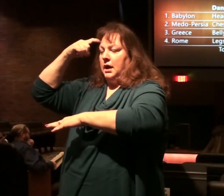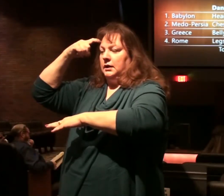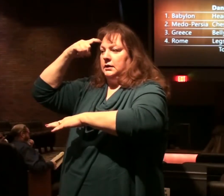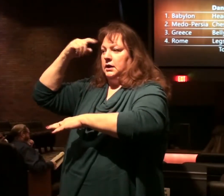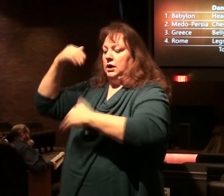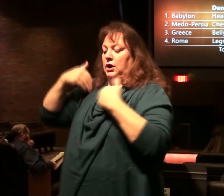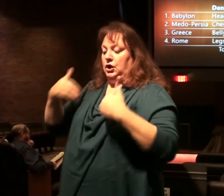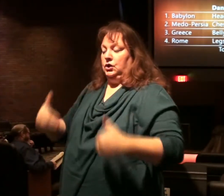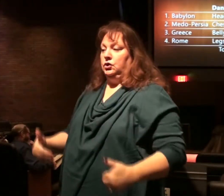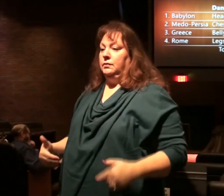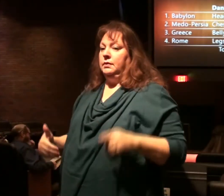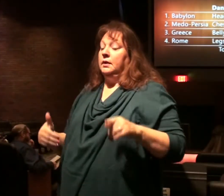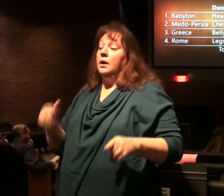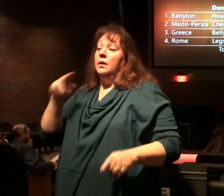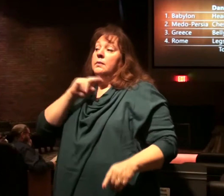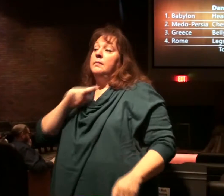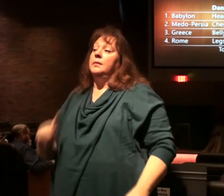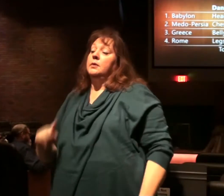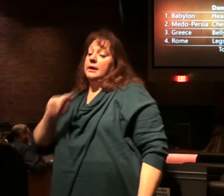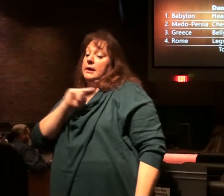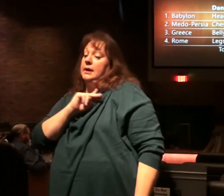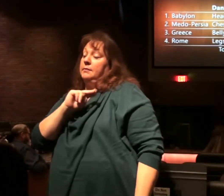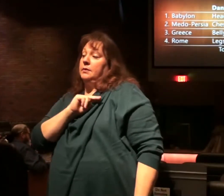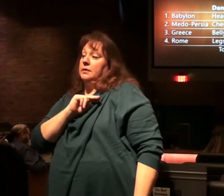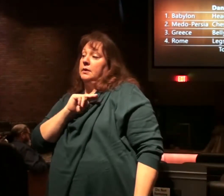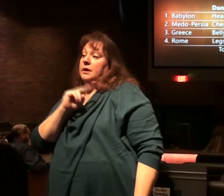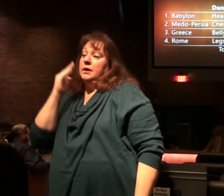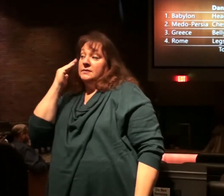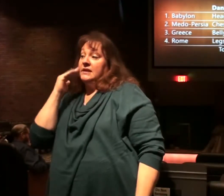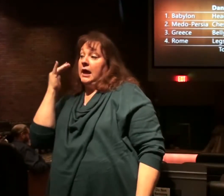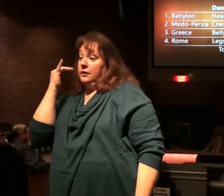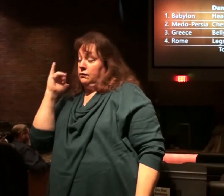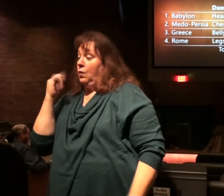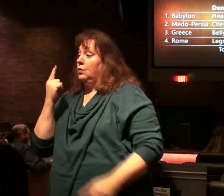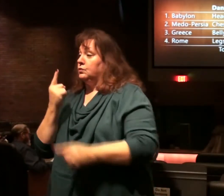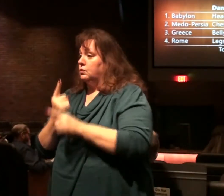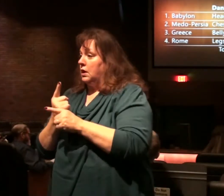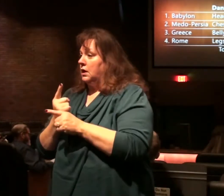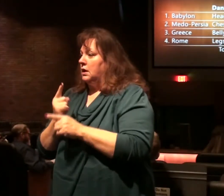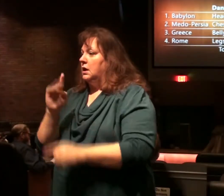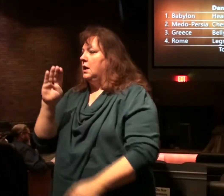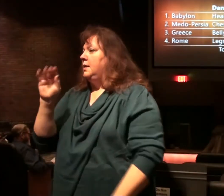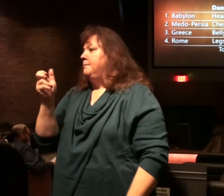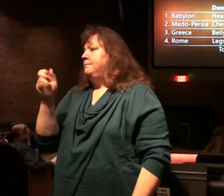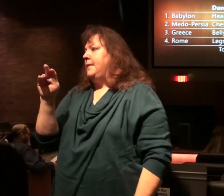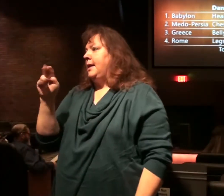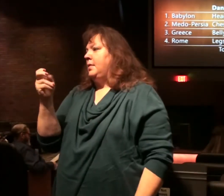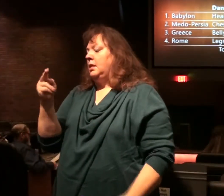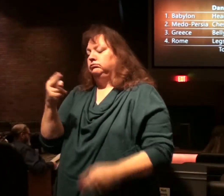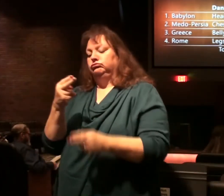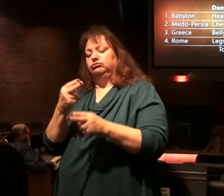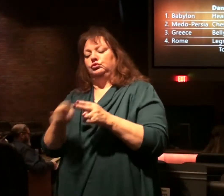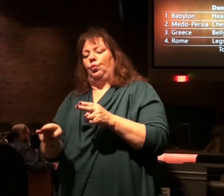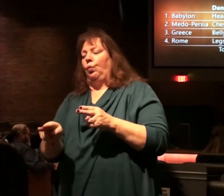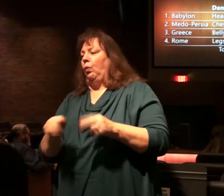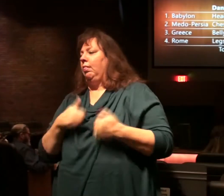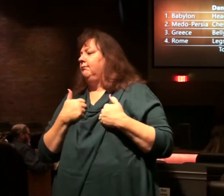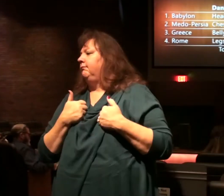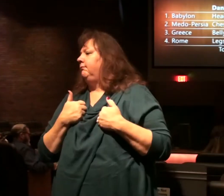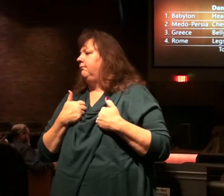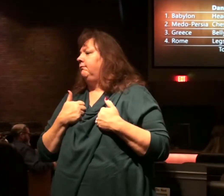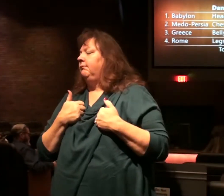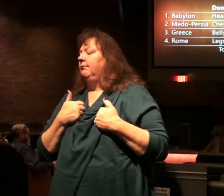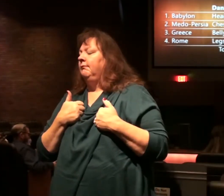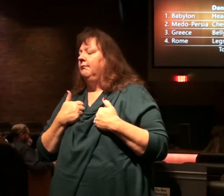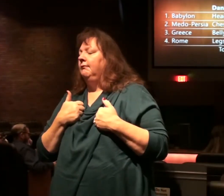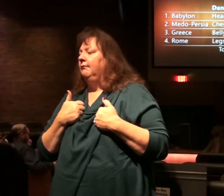Remember Nebuchadnezzar? What happened to him? He was in the road. Babylon was a short-lived kingdom. There were